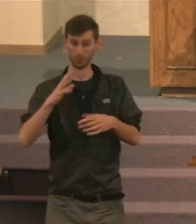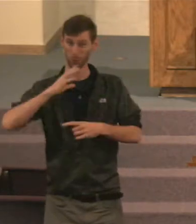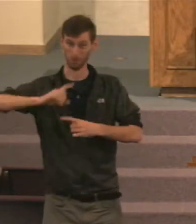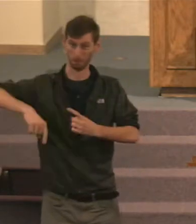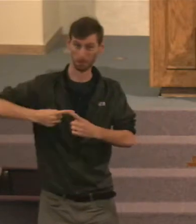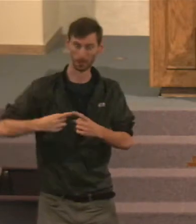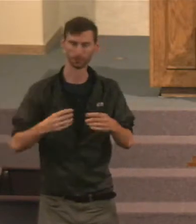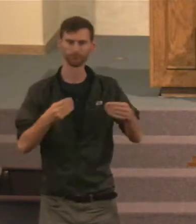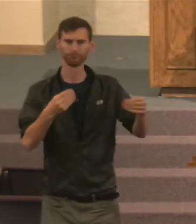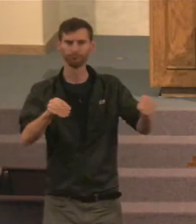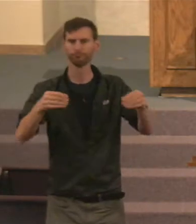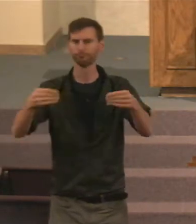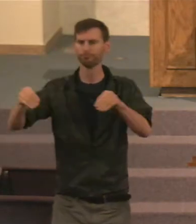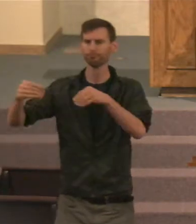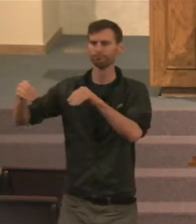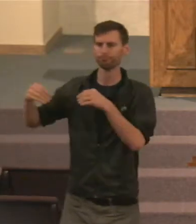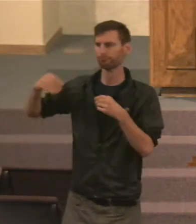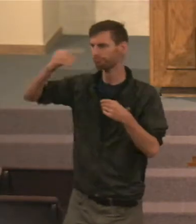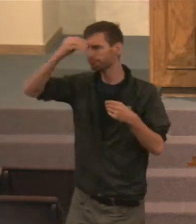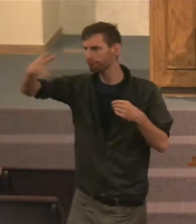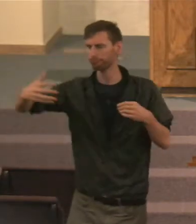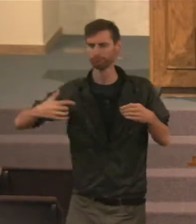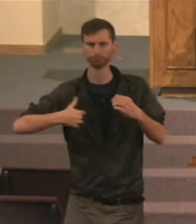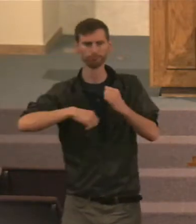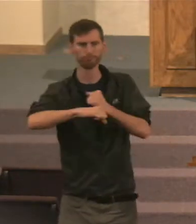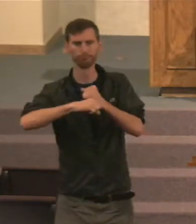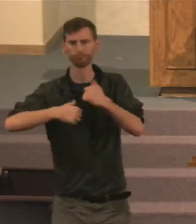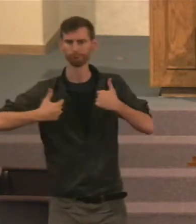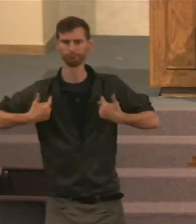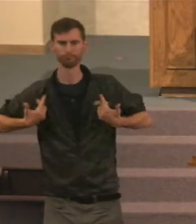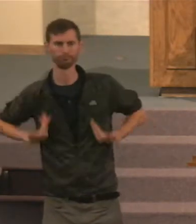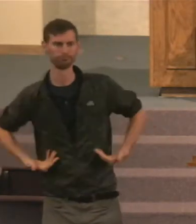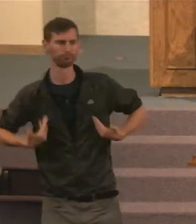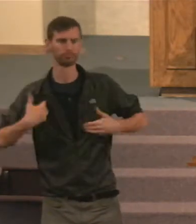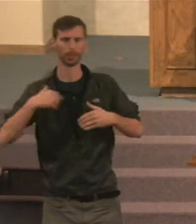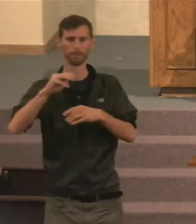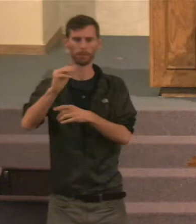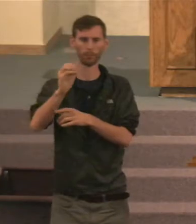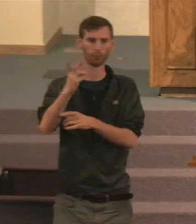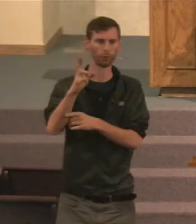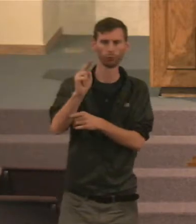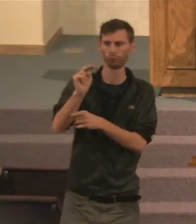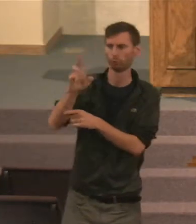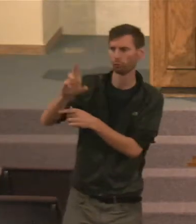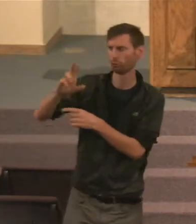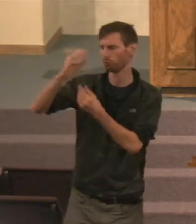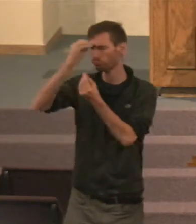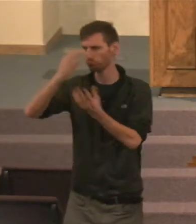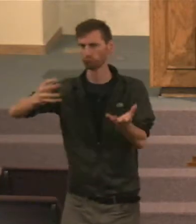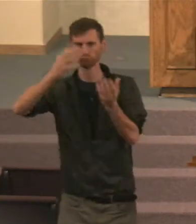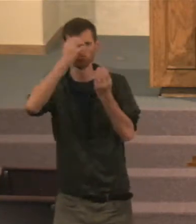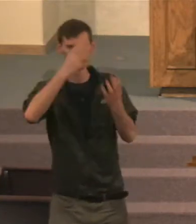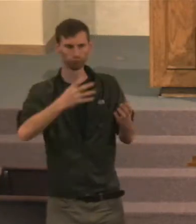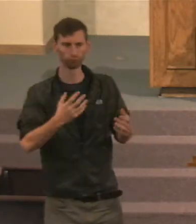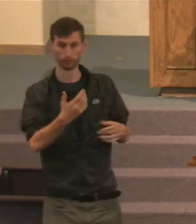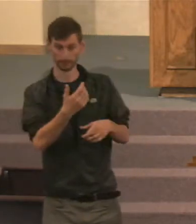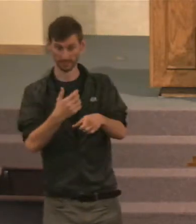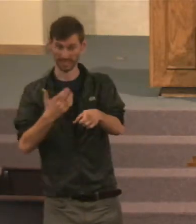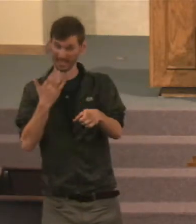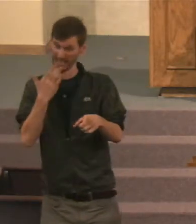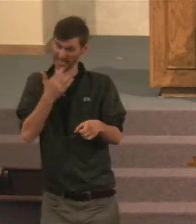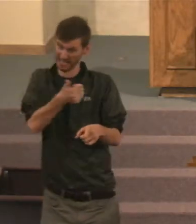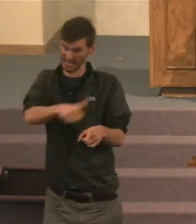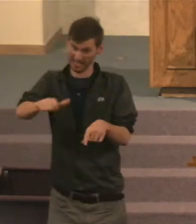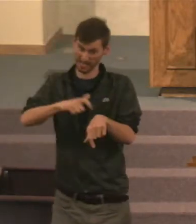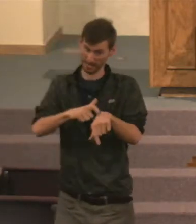letting people know we're mourners. And here's somebody that they know about that's gotten old and, you know, been looking, he could die at any moment.